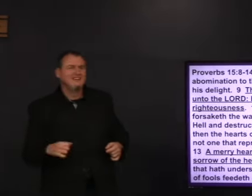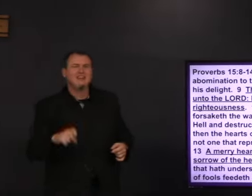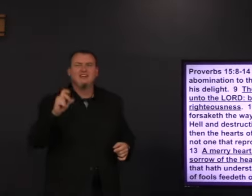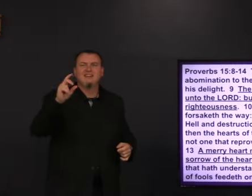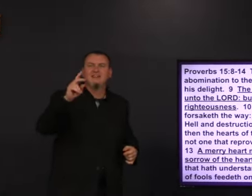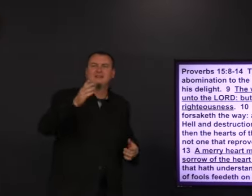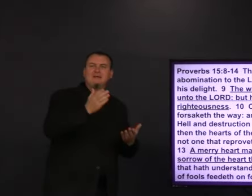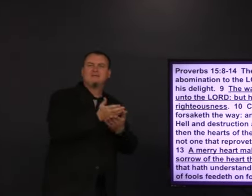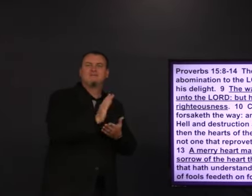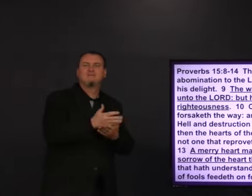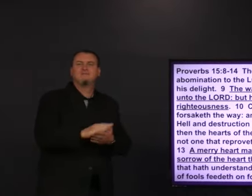Okay.